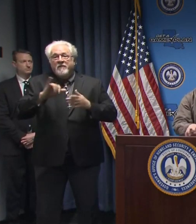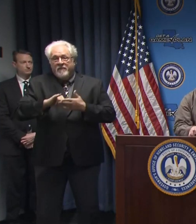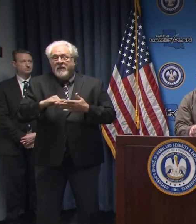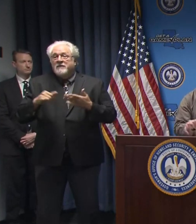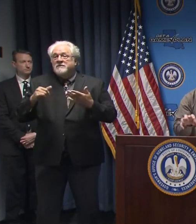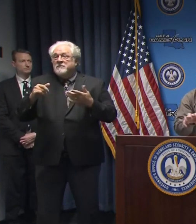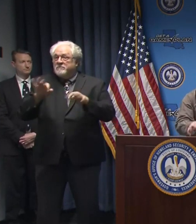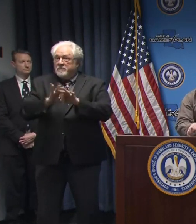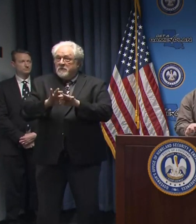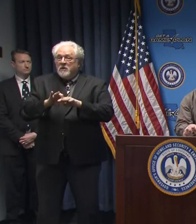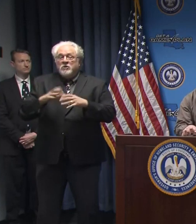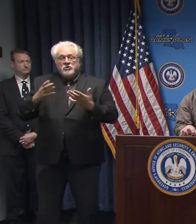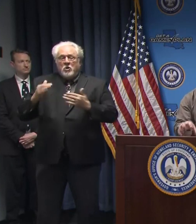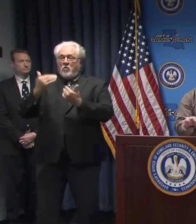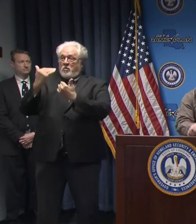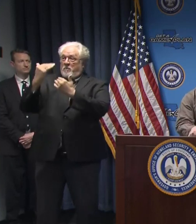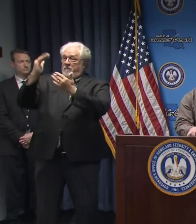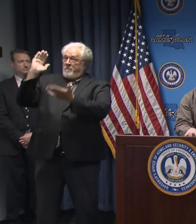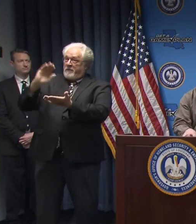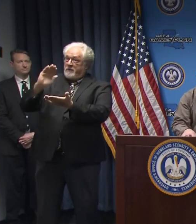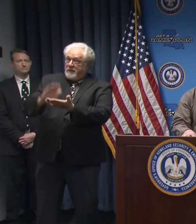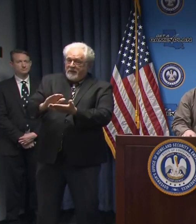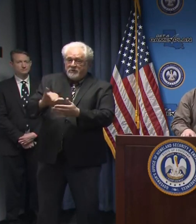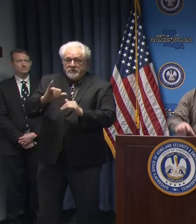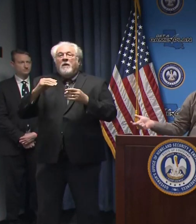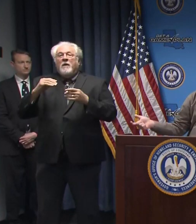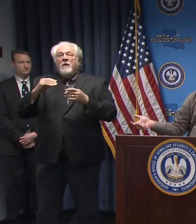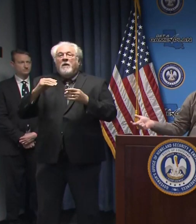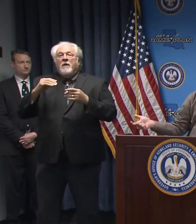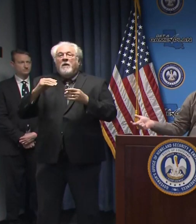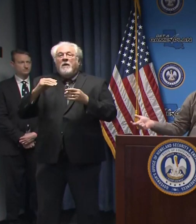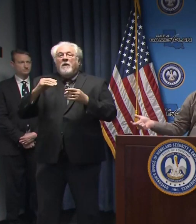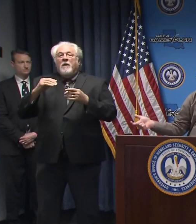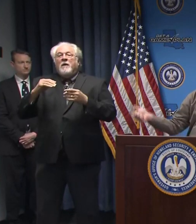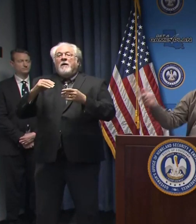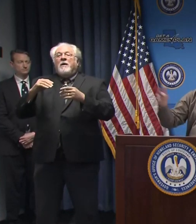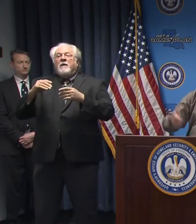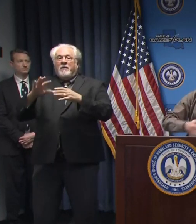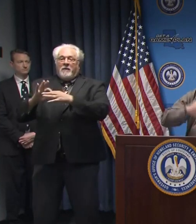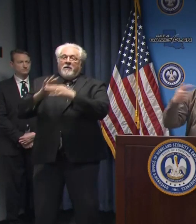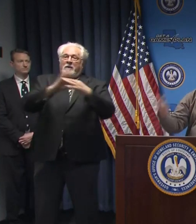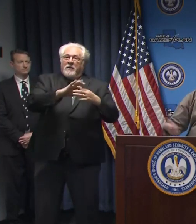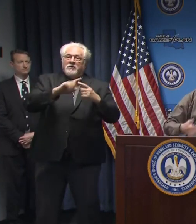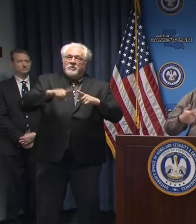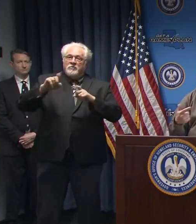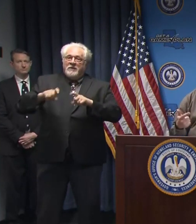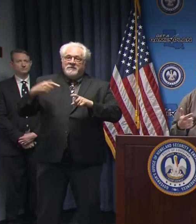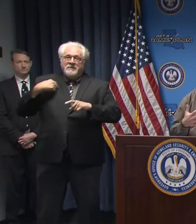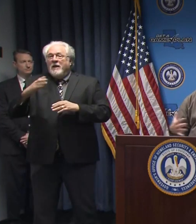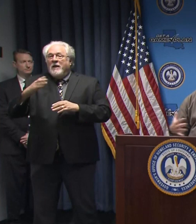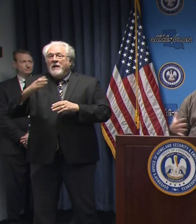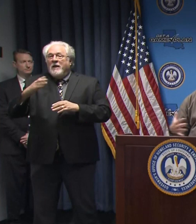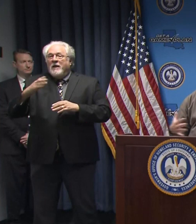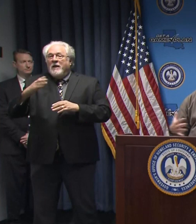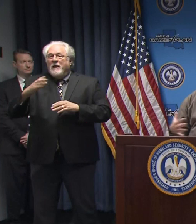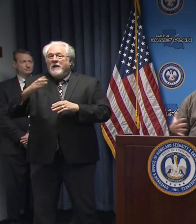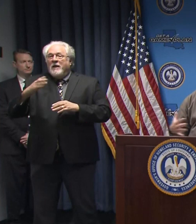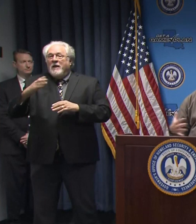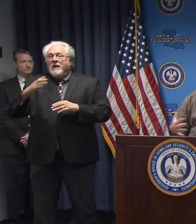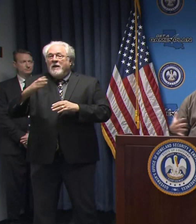so the mitigation measure, the stay home order, becomes a proxy. It's slow to ramp up. And when I say we,